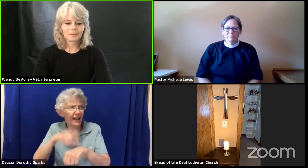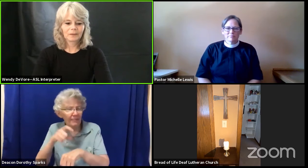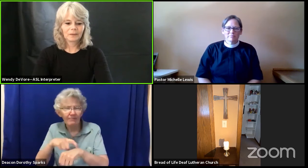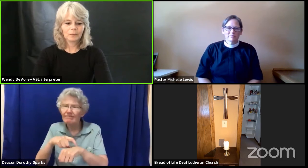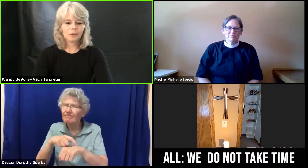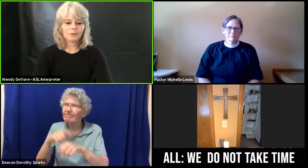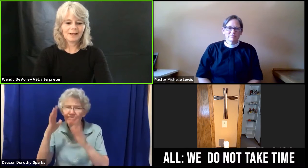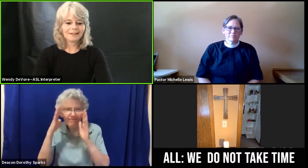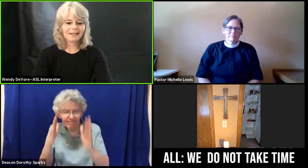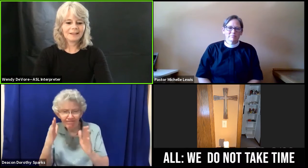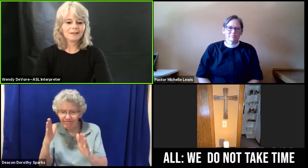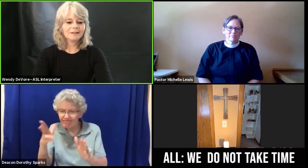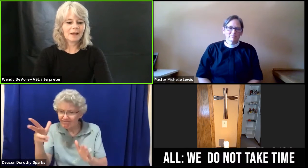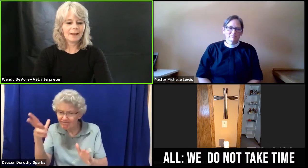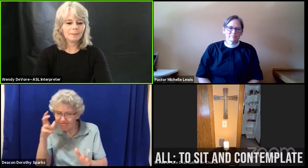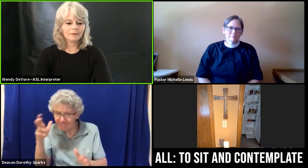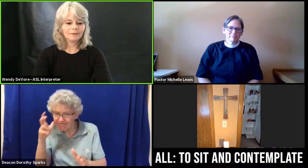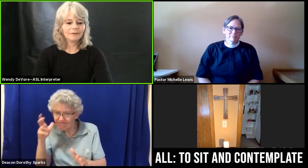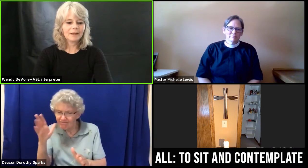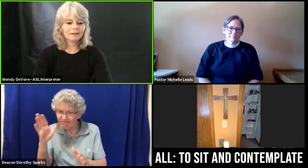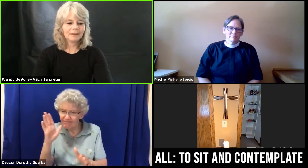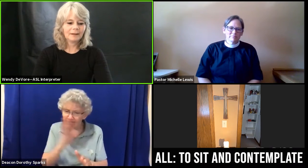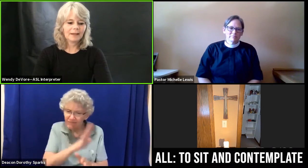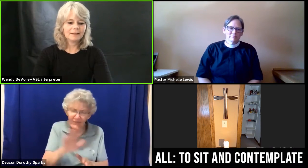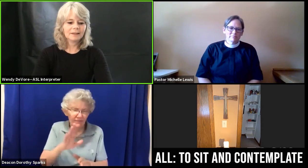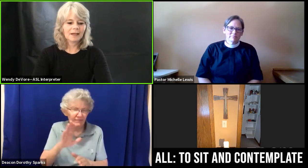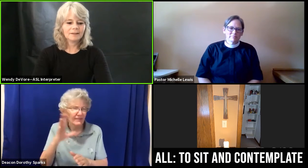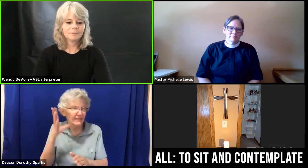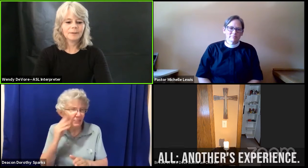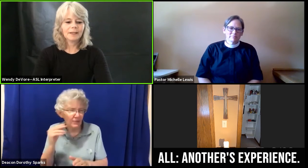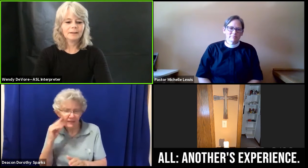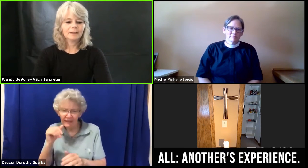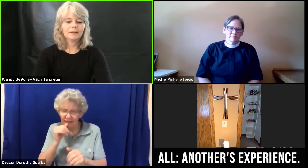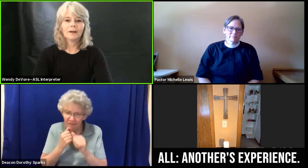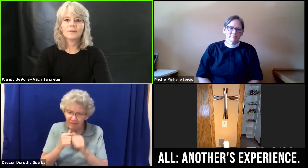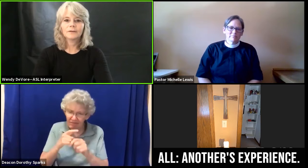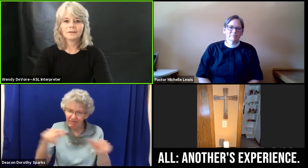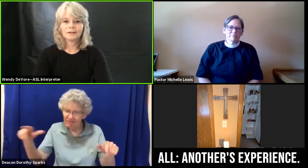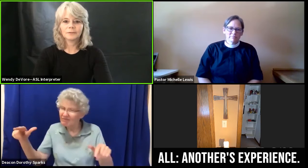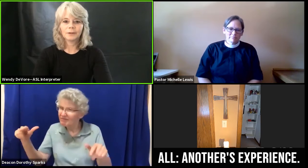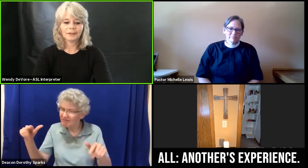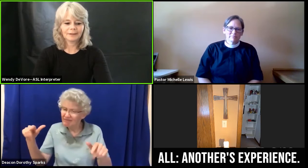We do not take the time to sit and to contemplate another's experience.